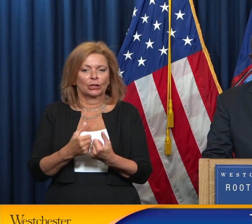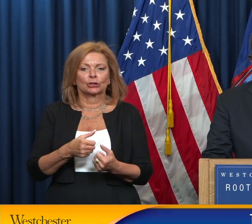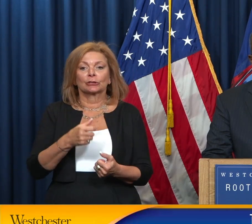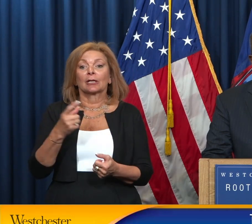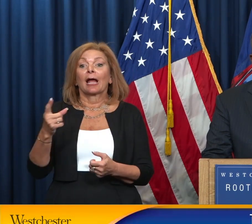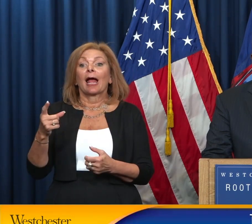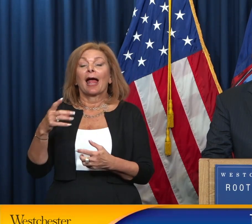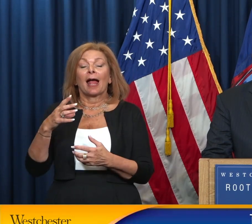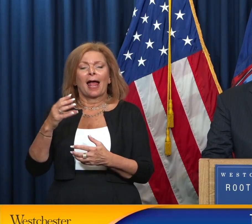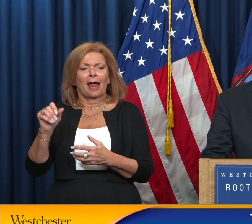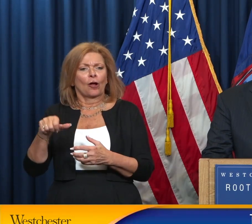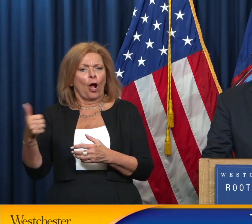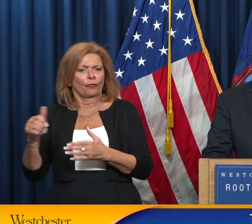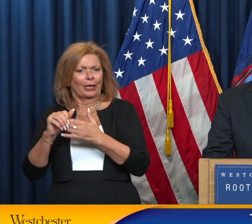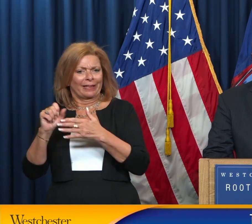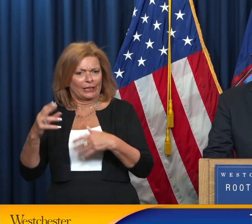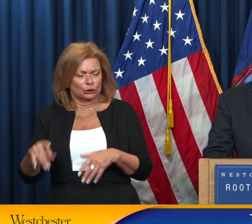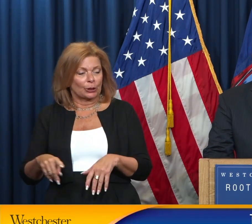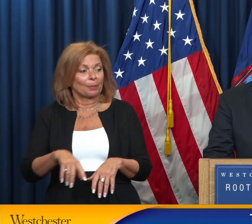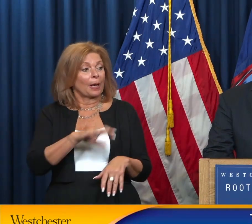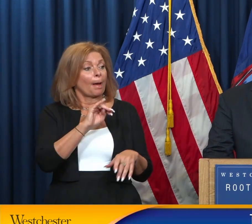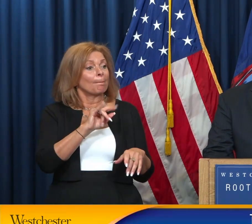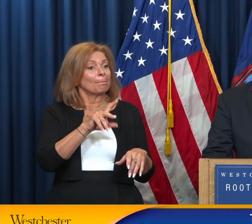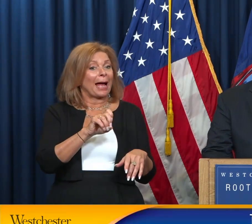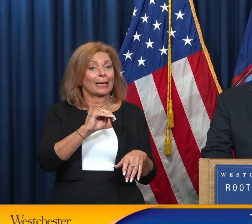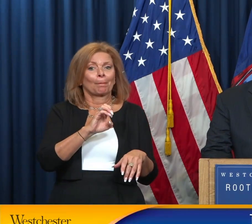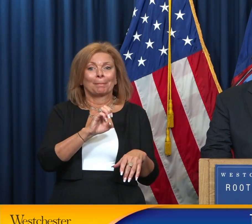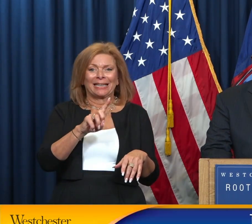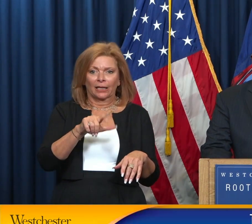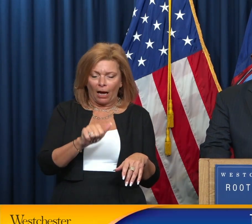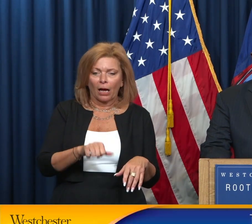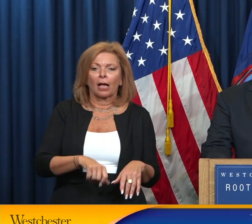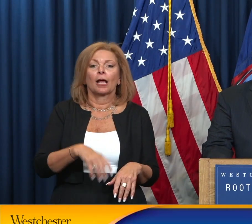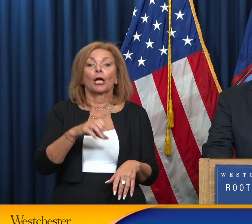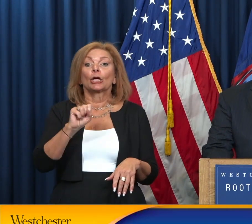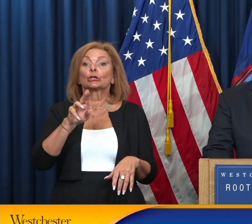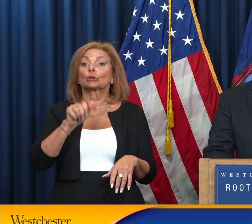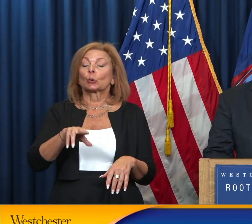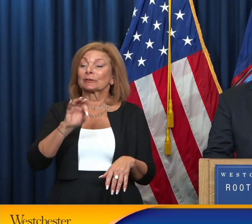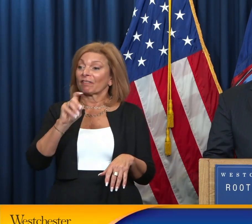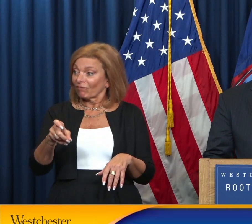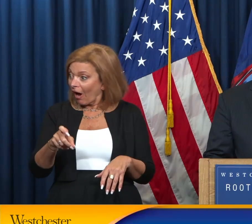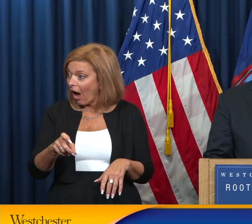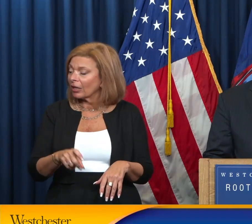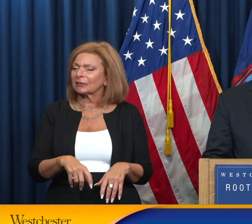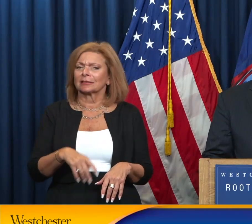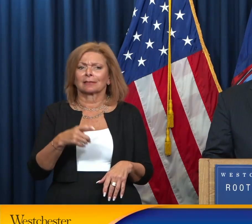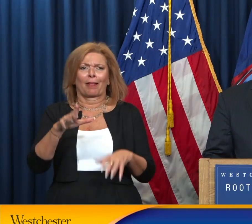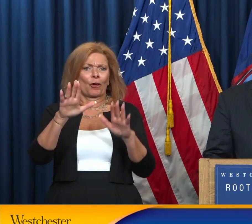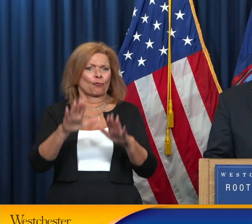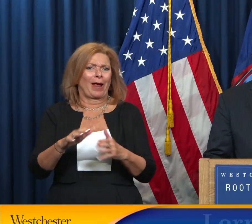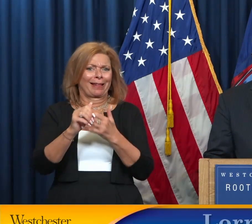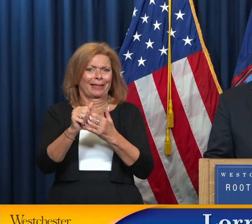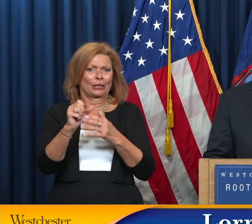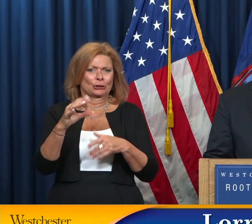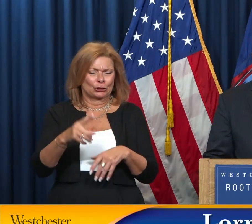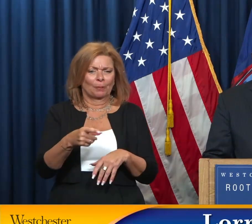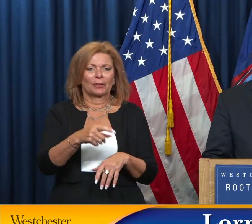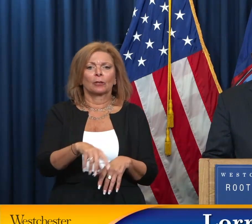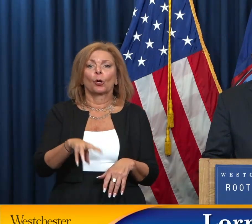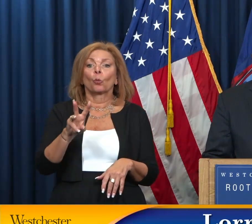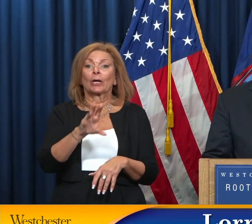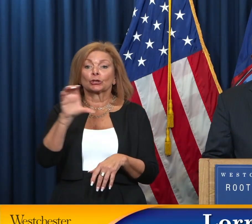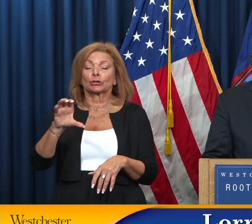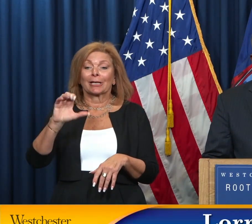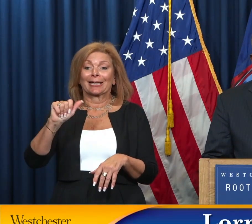and President Mike Romita, and the chair of their board, Susan Fox, and the great leadership that they have there. And Westchester Catalyst